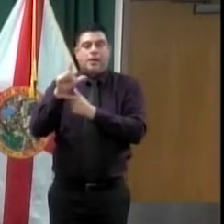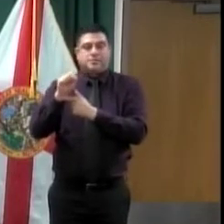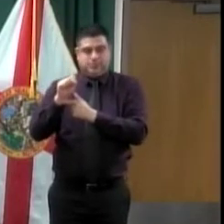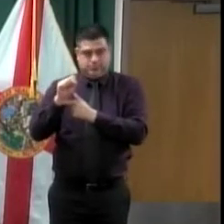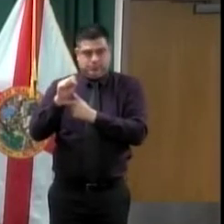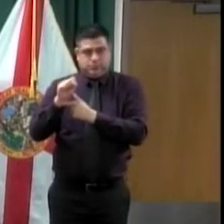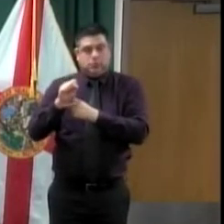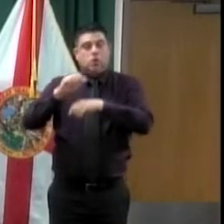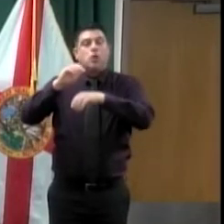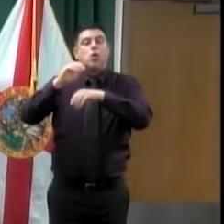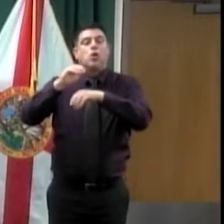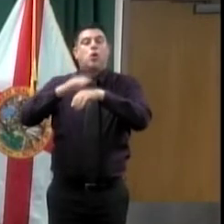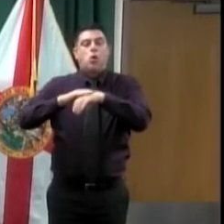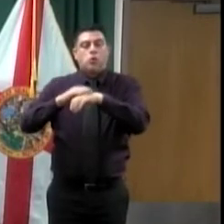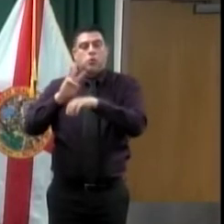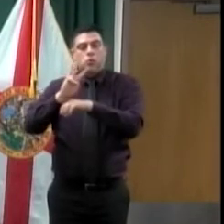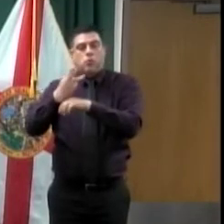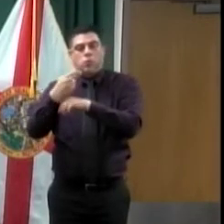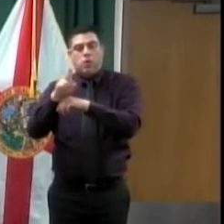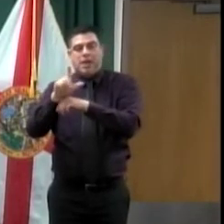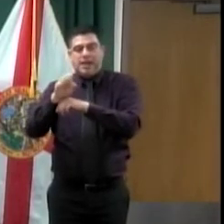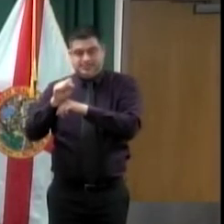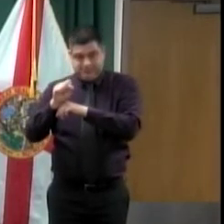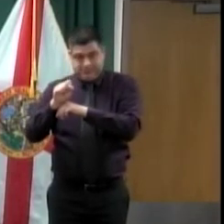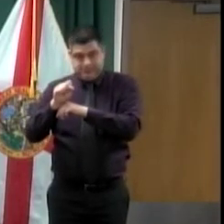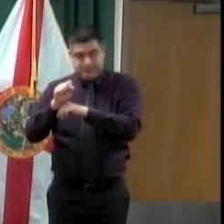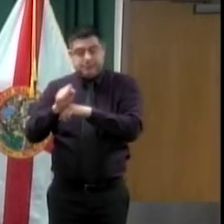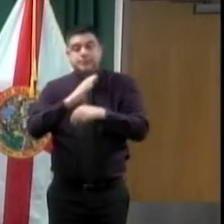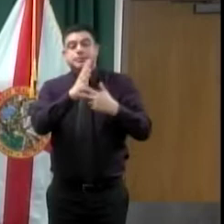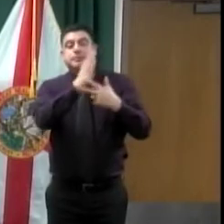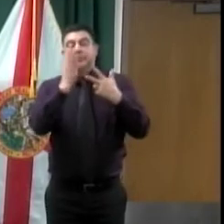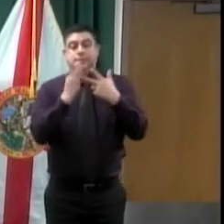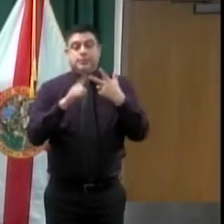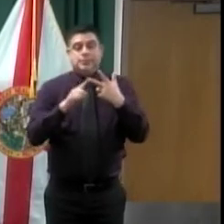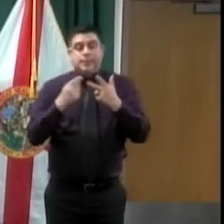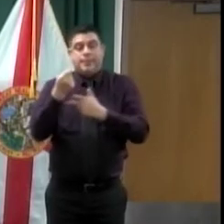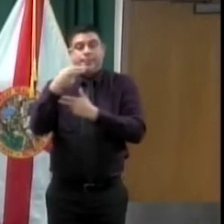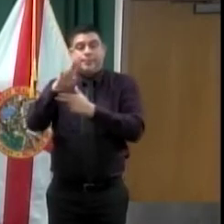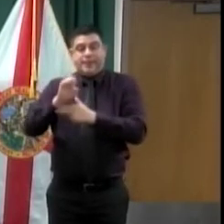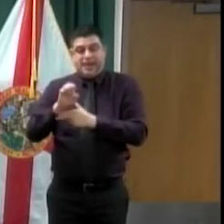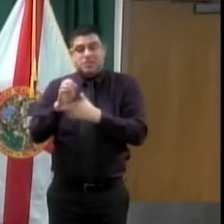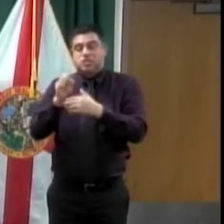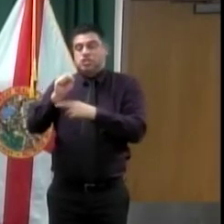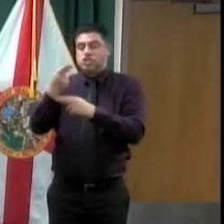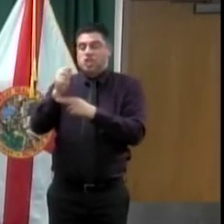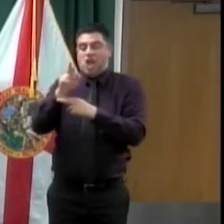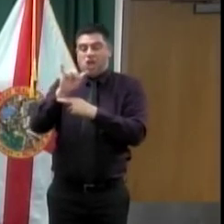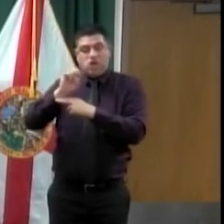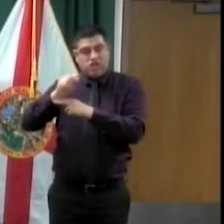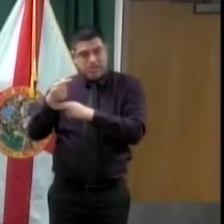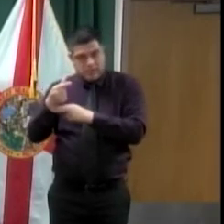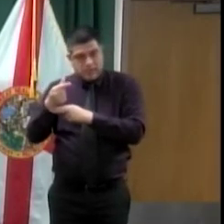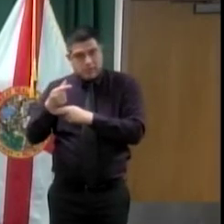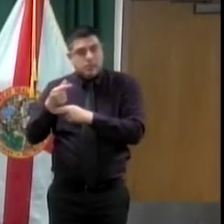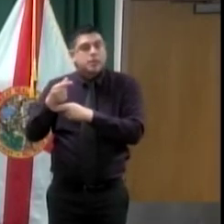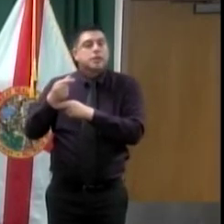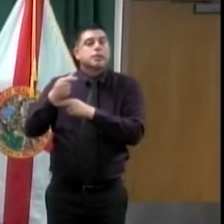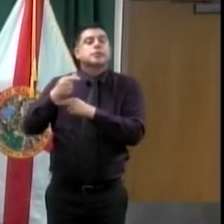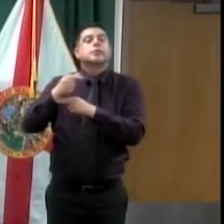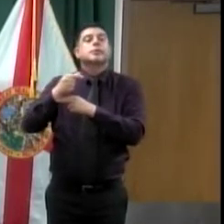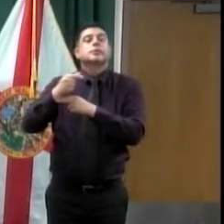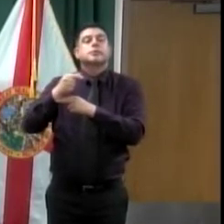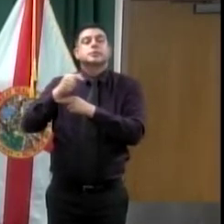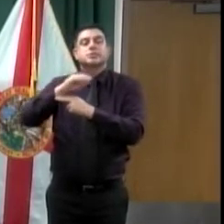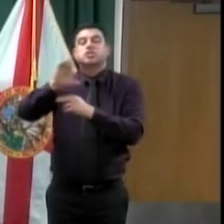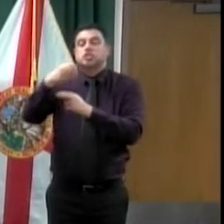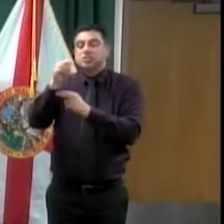Seminole County, and then those that are hurting the most, those that are at home stuck with a fever, cough, shortness of breath, things like